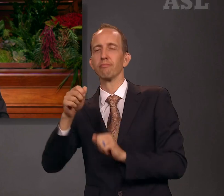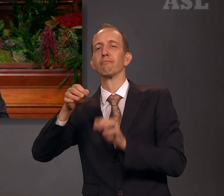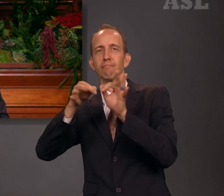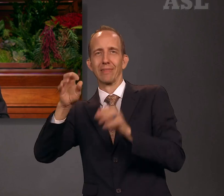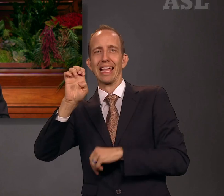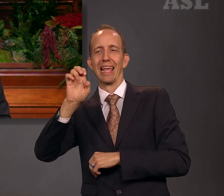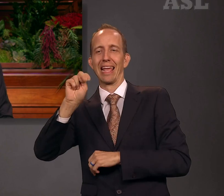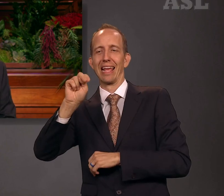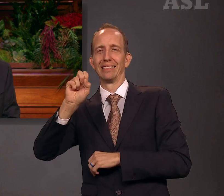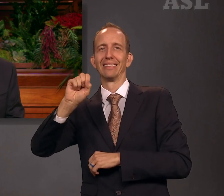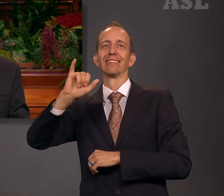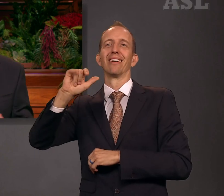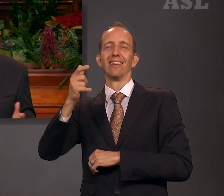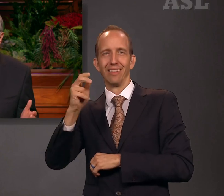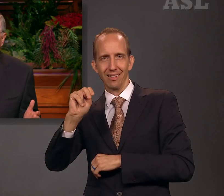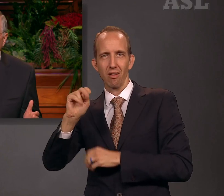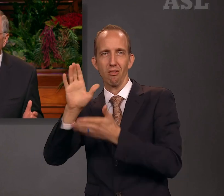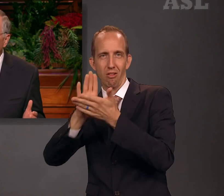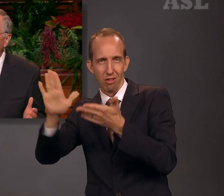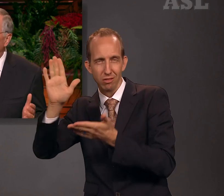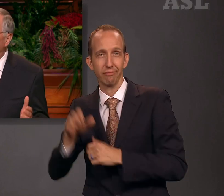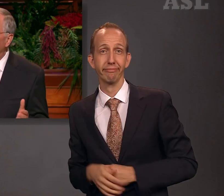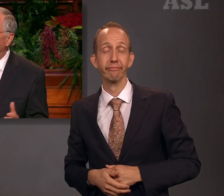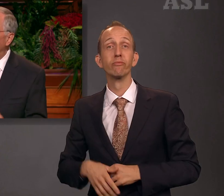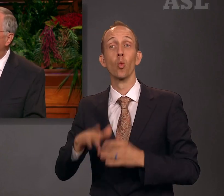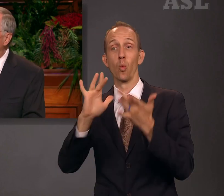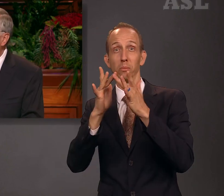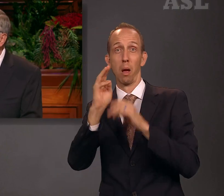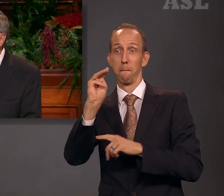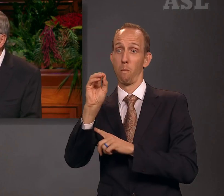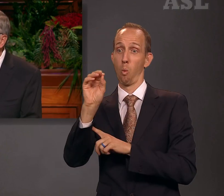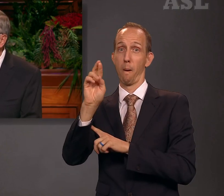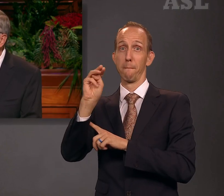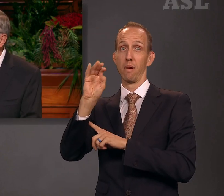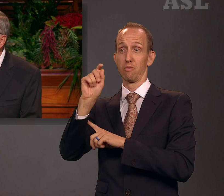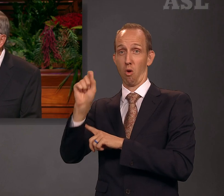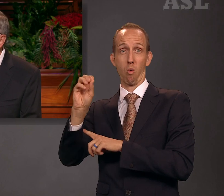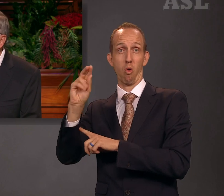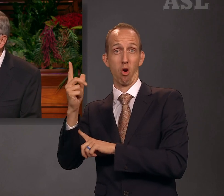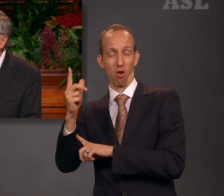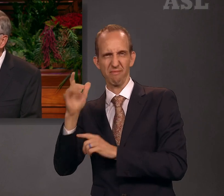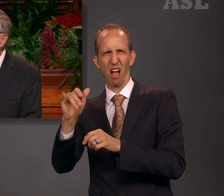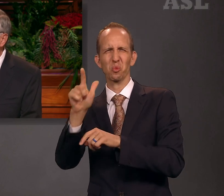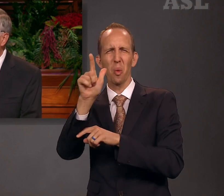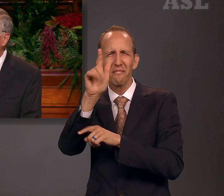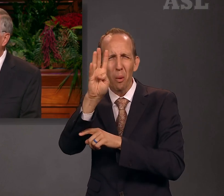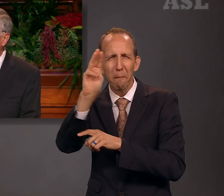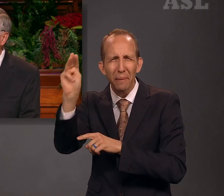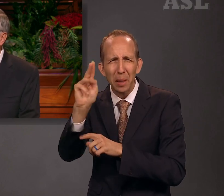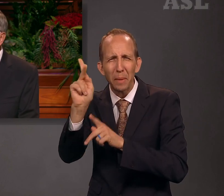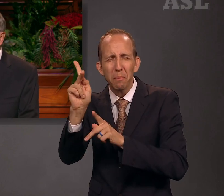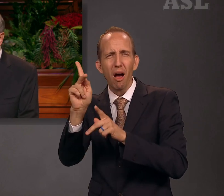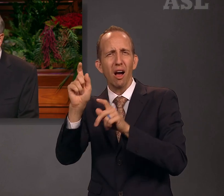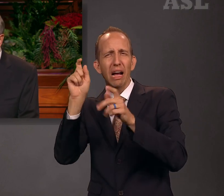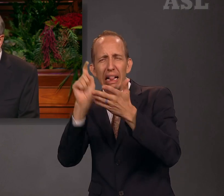College. The website, mormon.org, was redirected into churchofjesuschrist